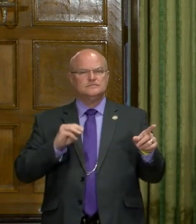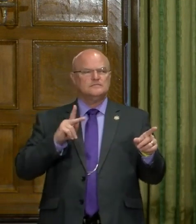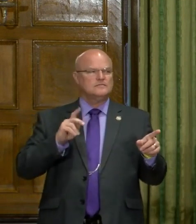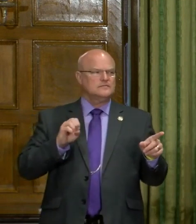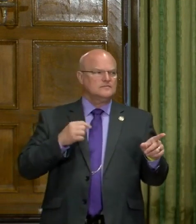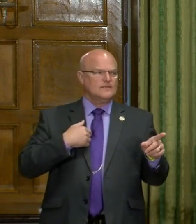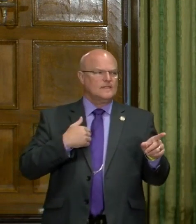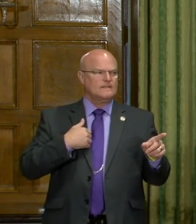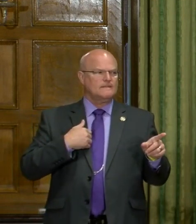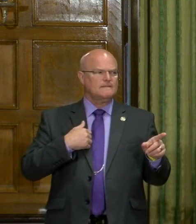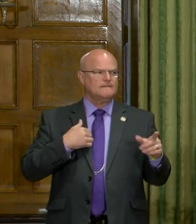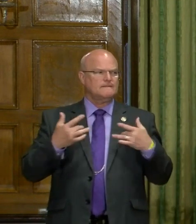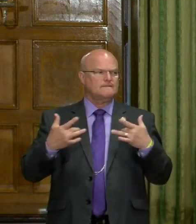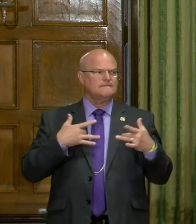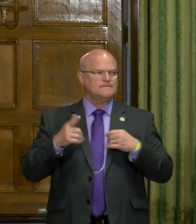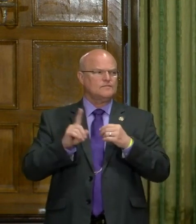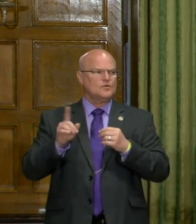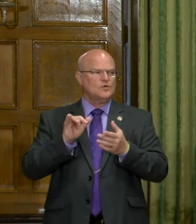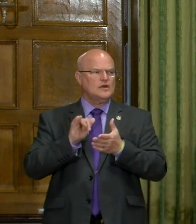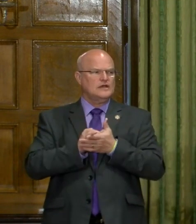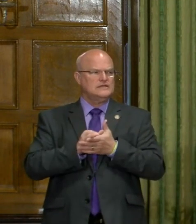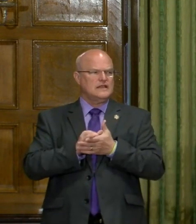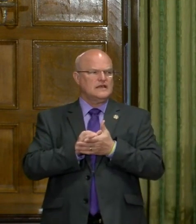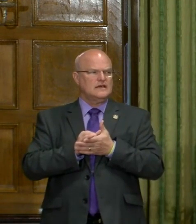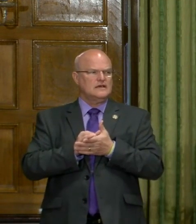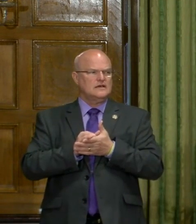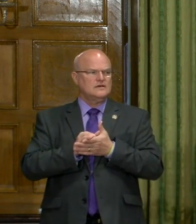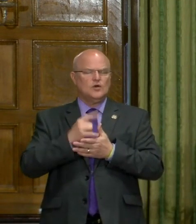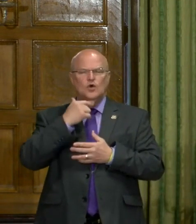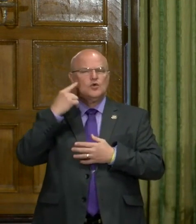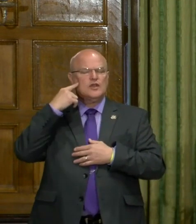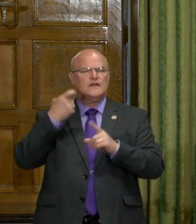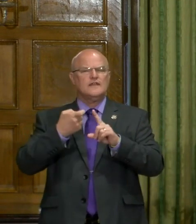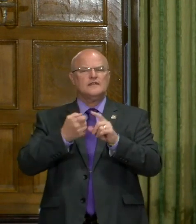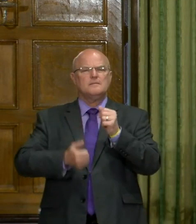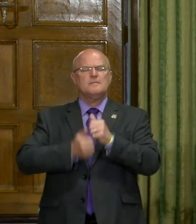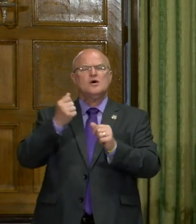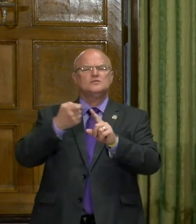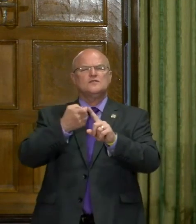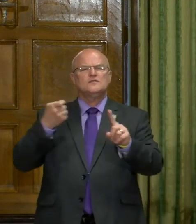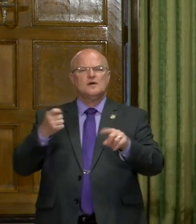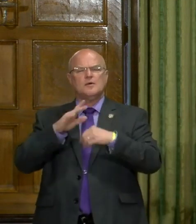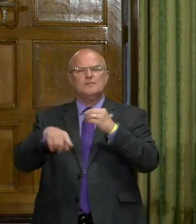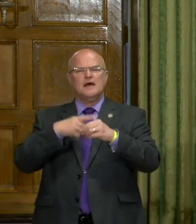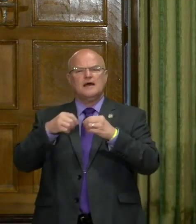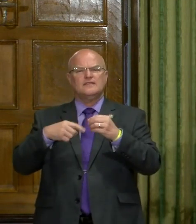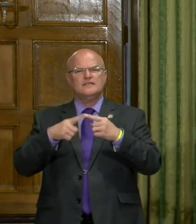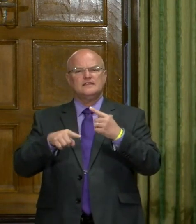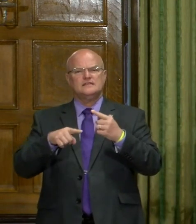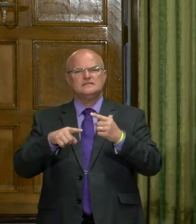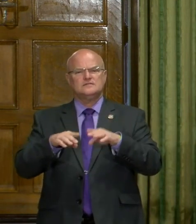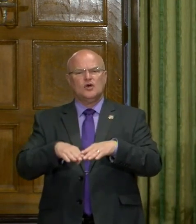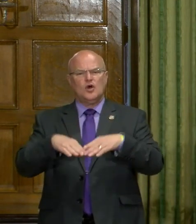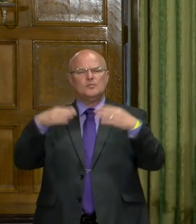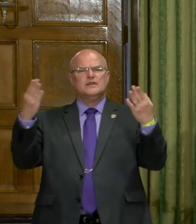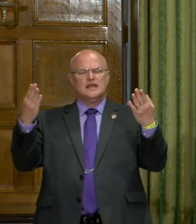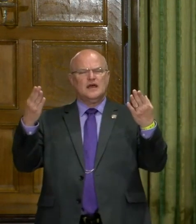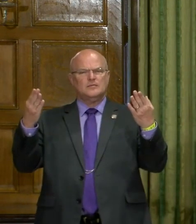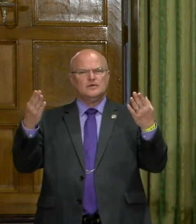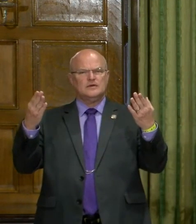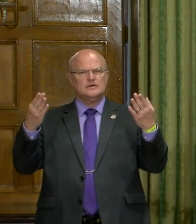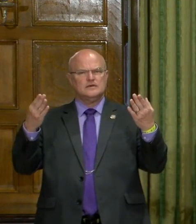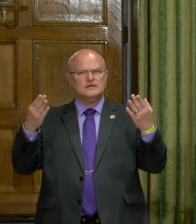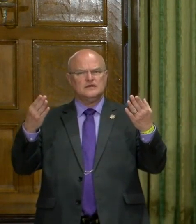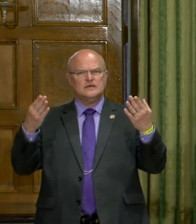curious, where's the, who are you hearing the most from on just opening things up and